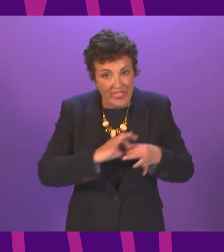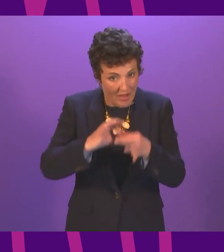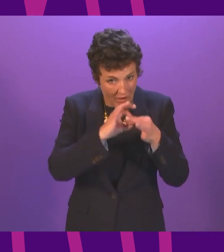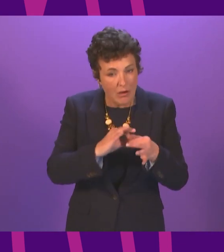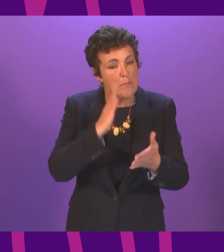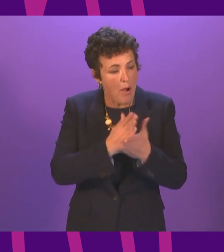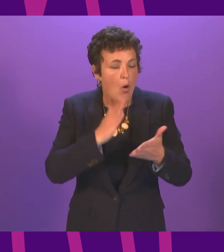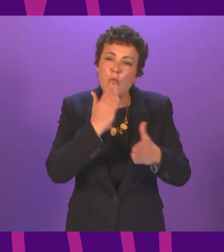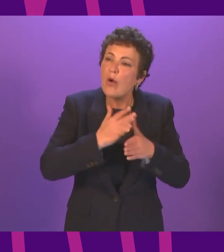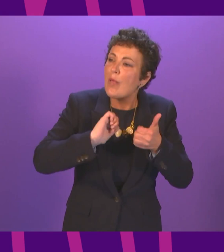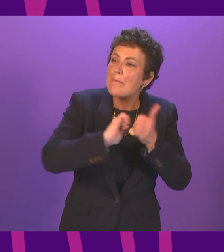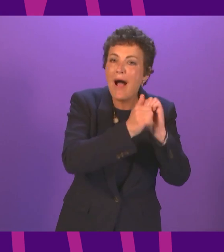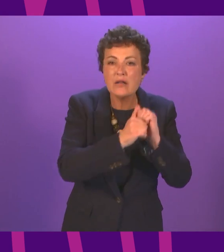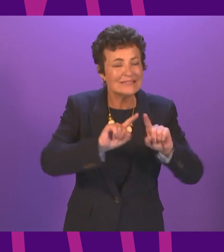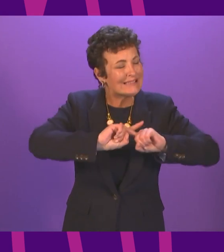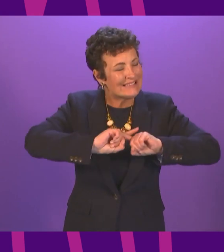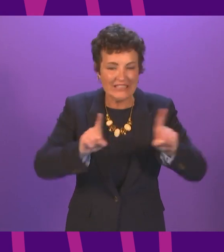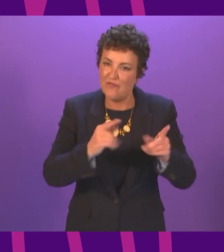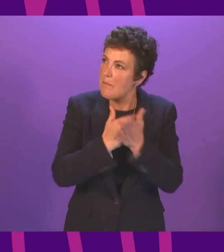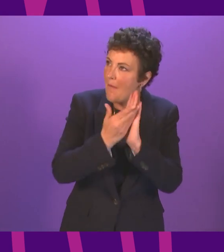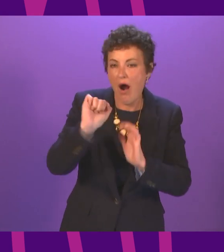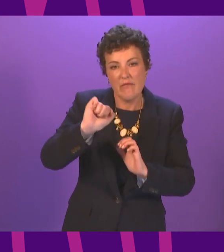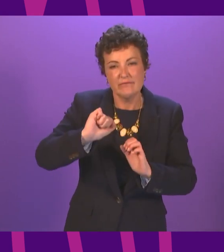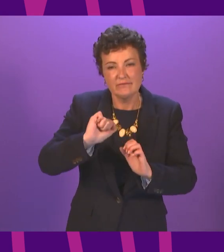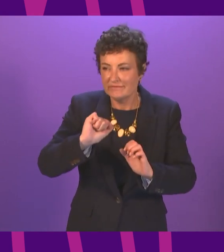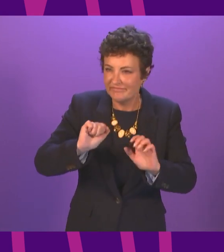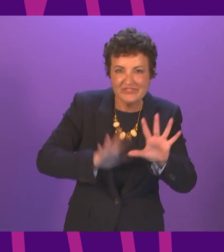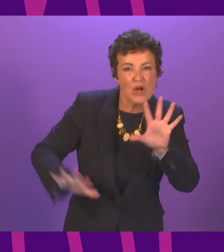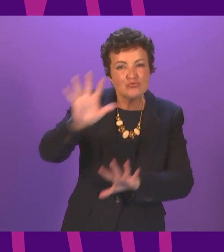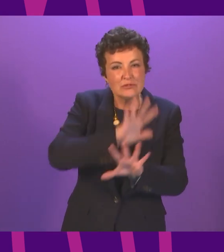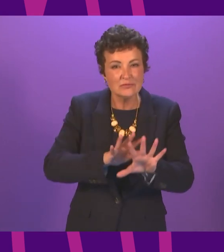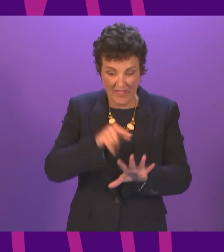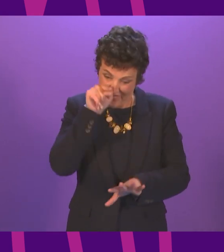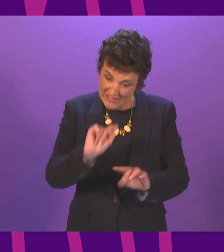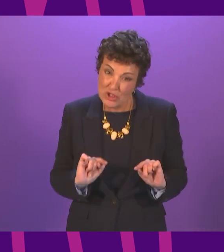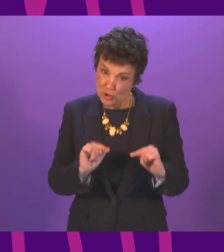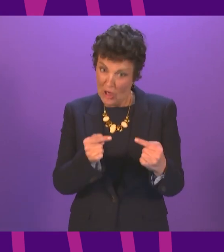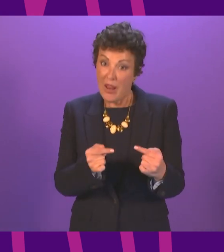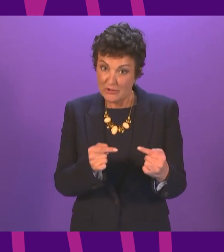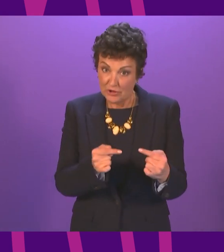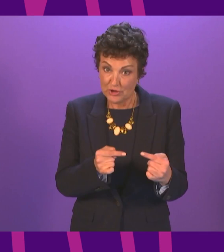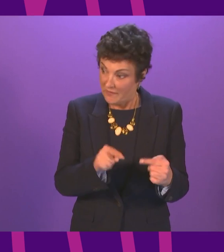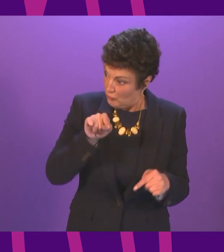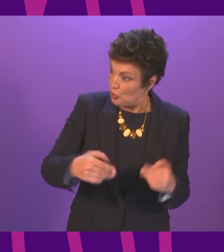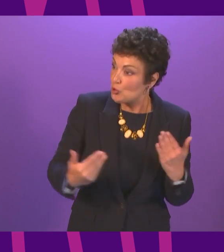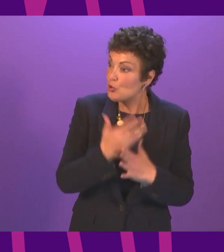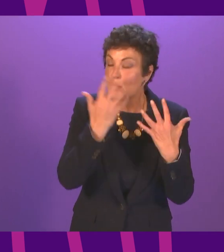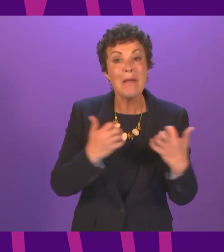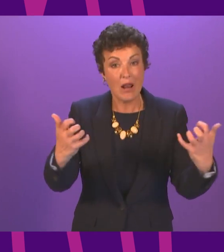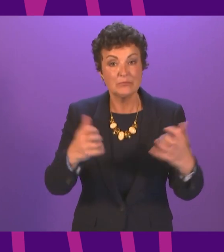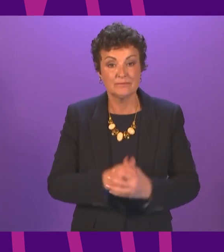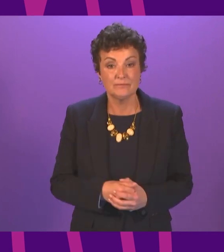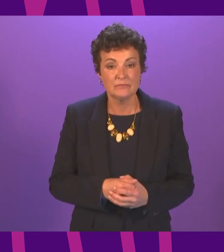but working with partners and across sectors to lead the change that we want to see. This is the challenge that I addressed before this new Parliament today.